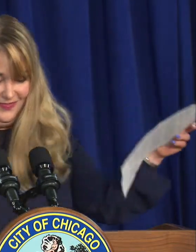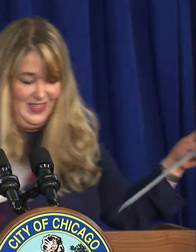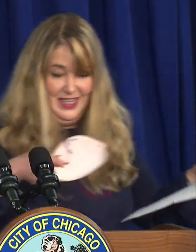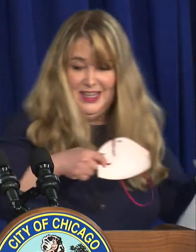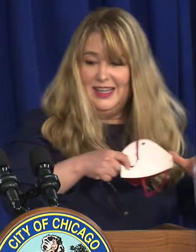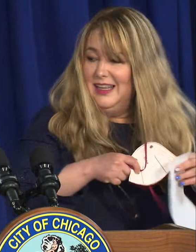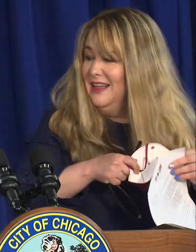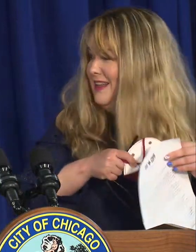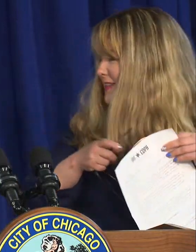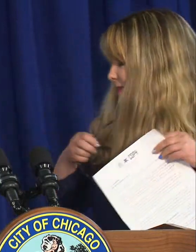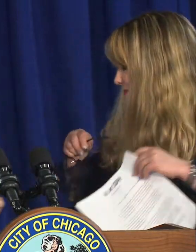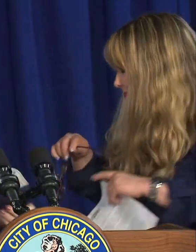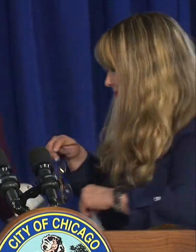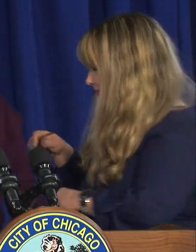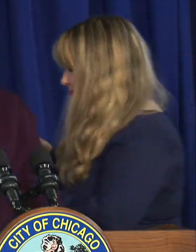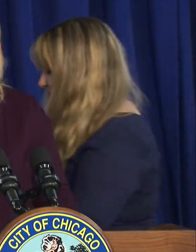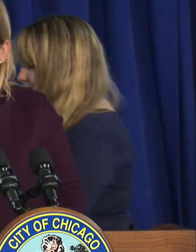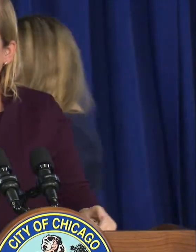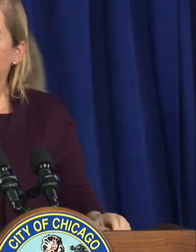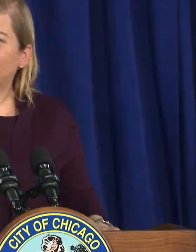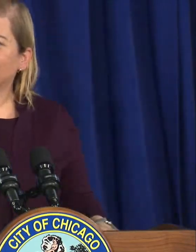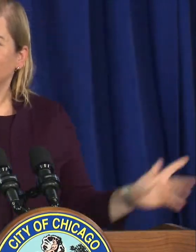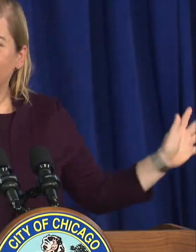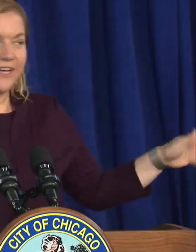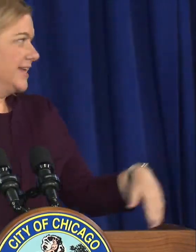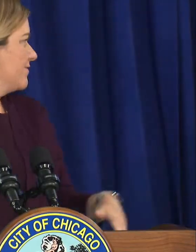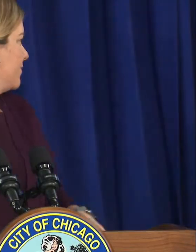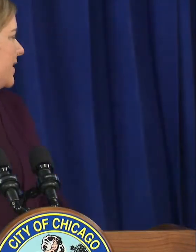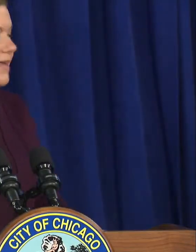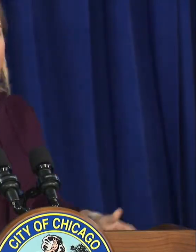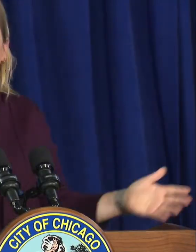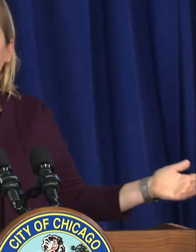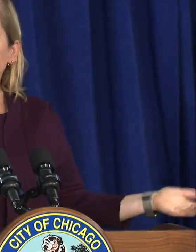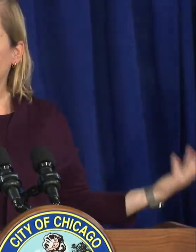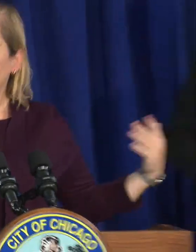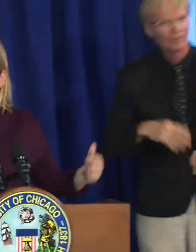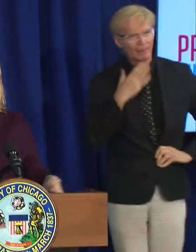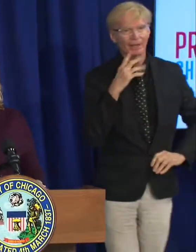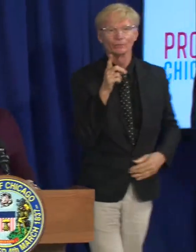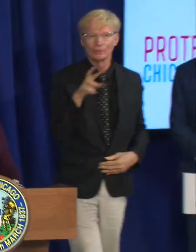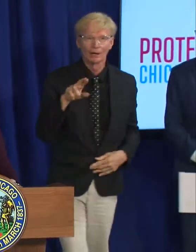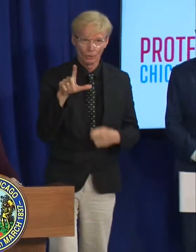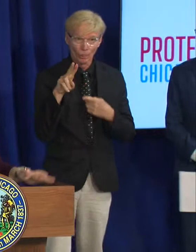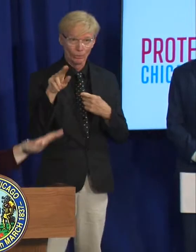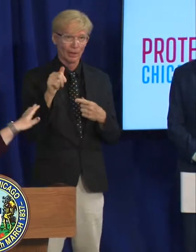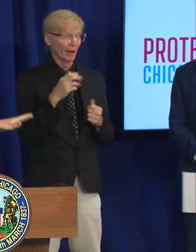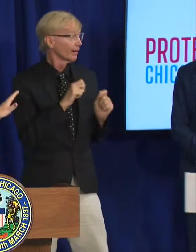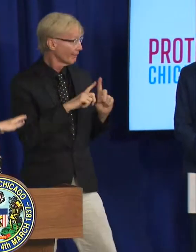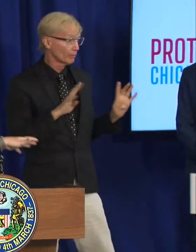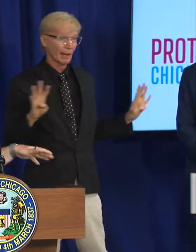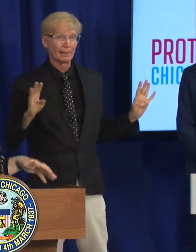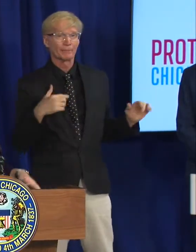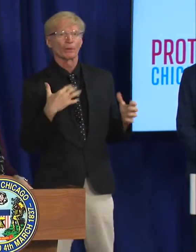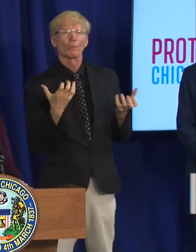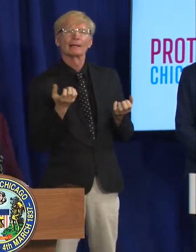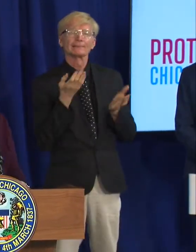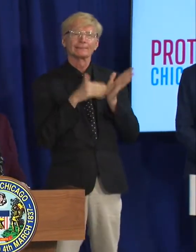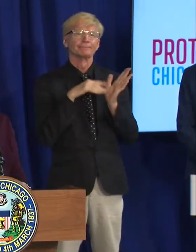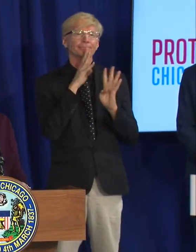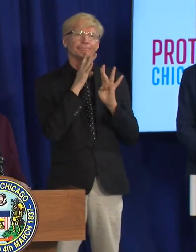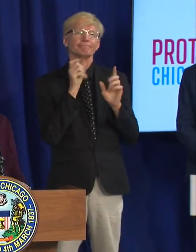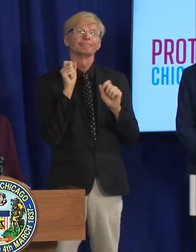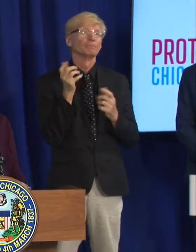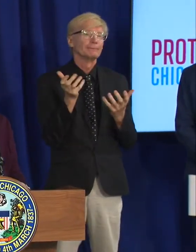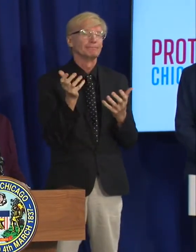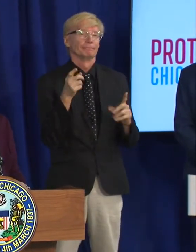thank you dr luna and everybody i just wanted to echo very quickly this this